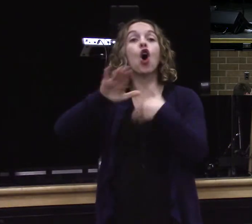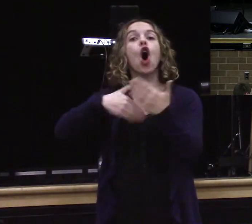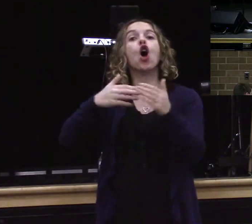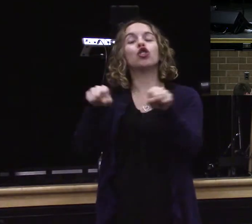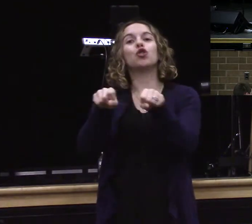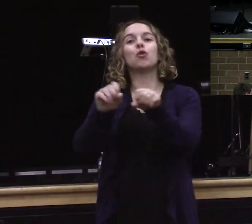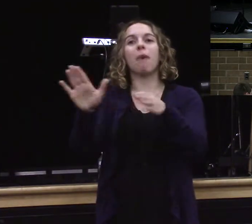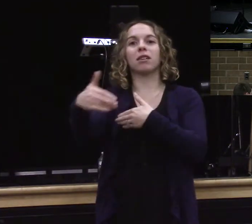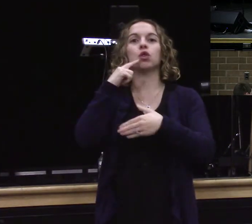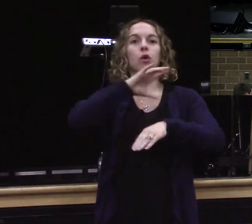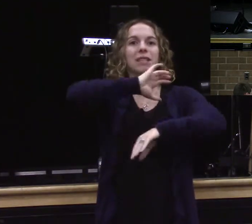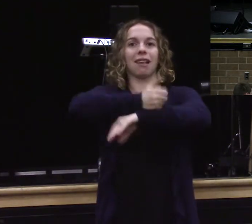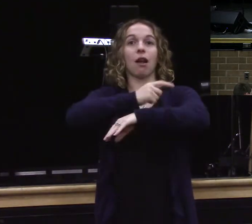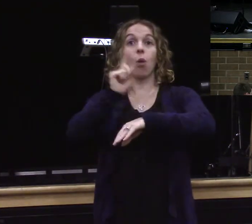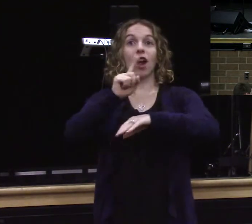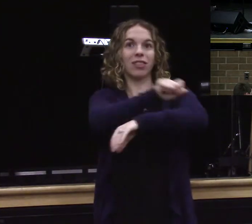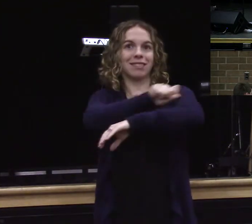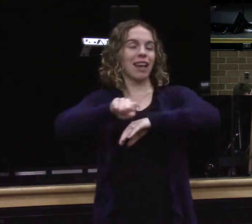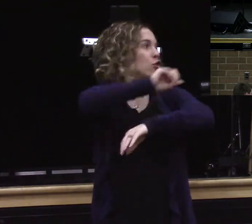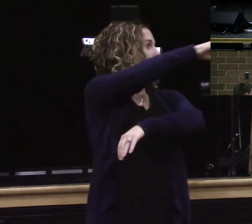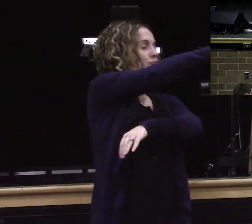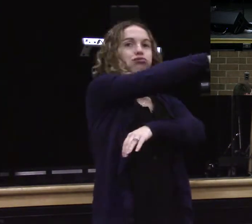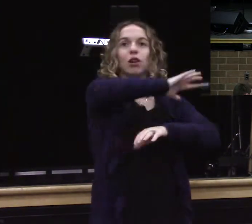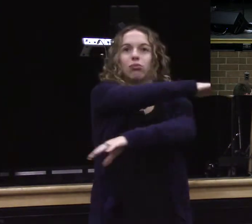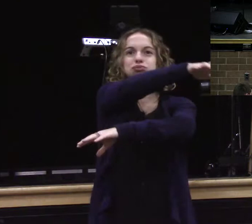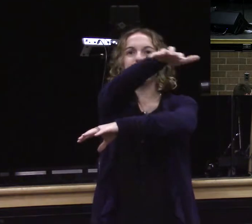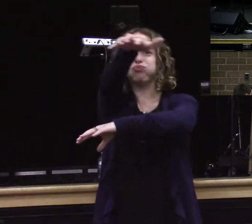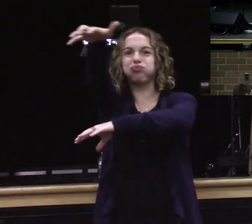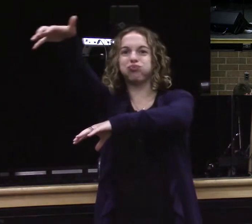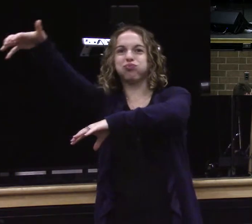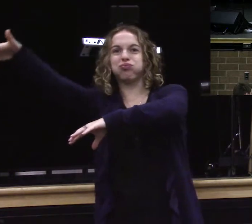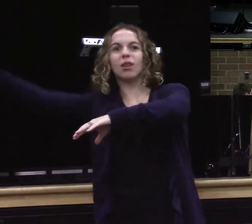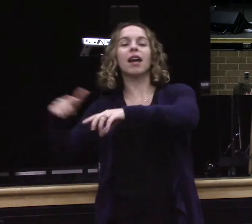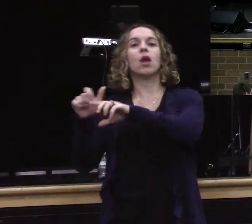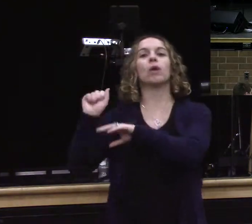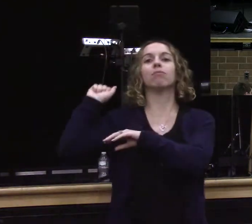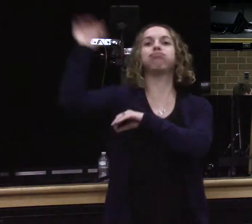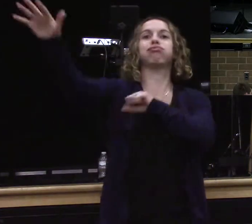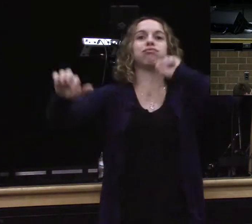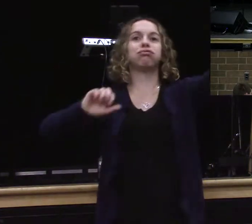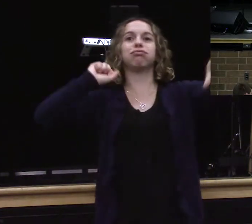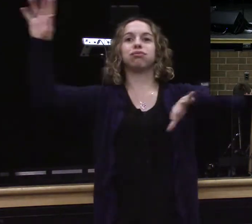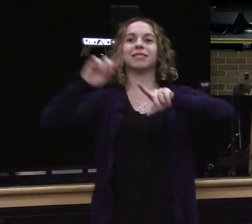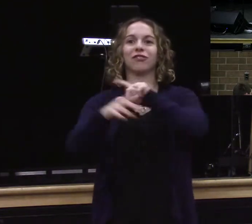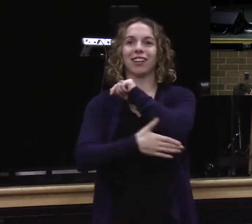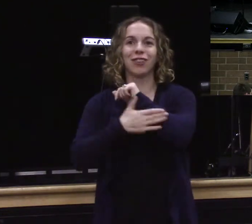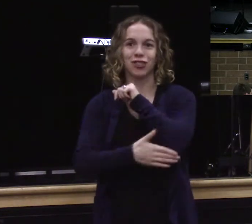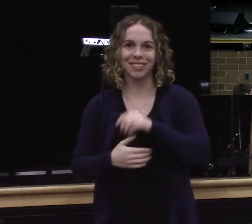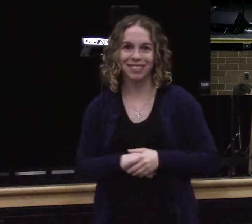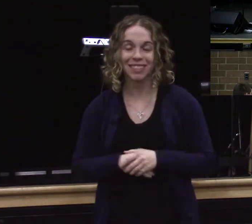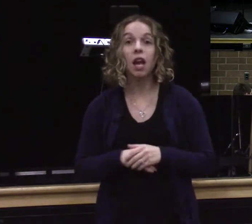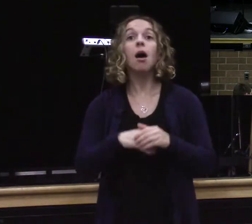around the world going to some of the neediest of the needy around the world and then a few weeks after that one of the things we do is we get